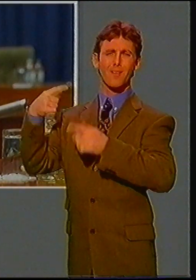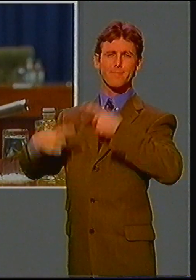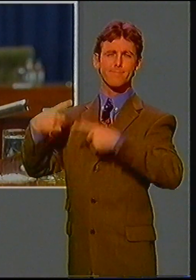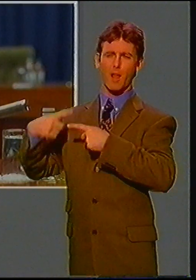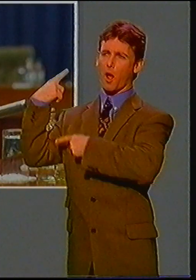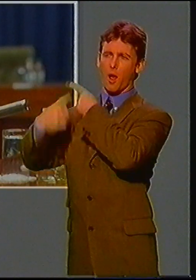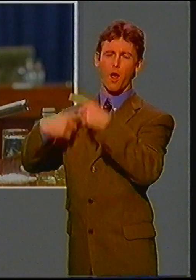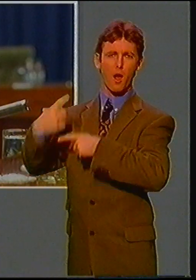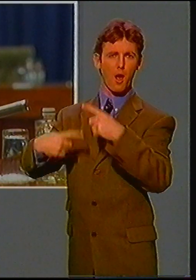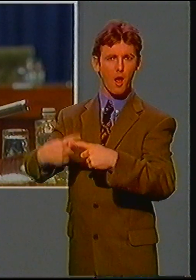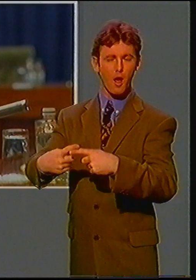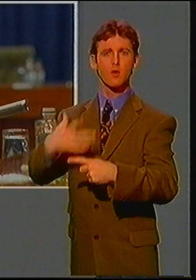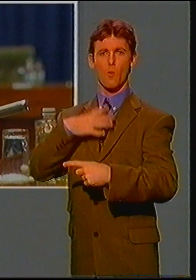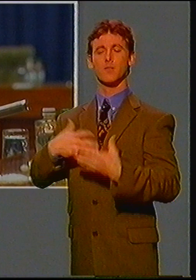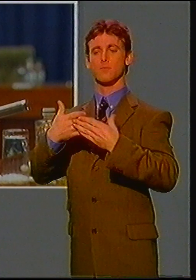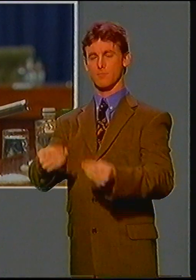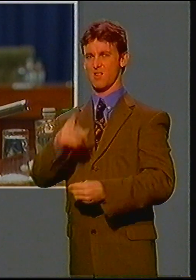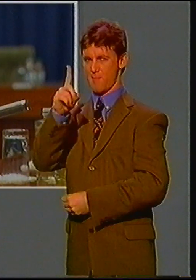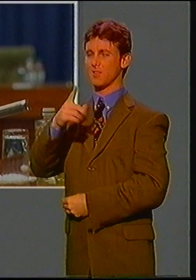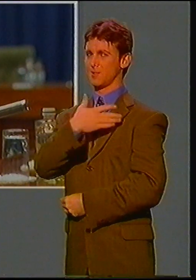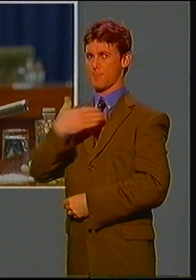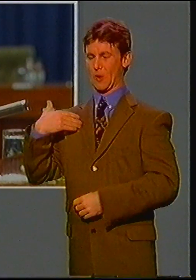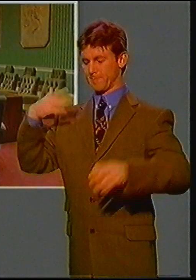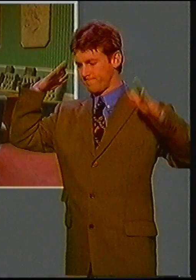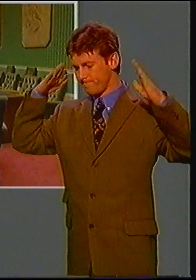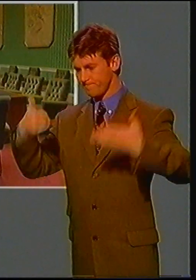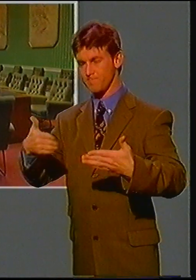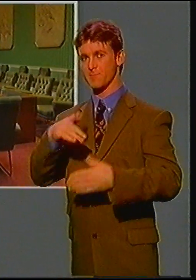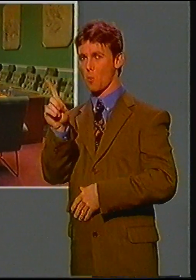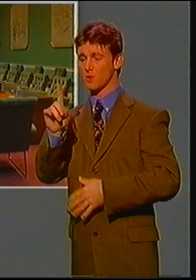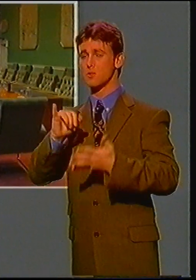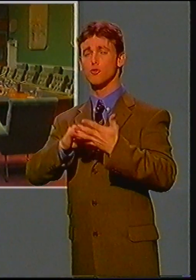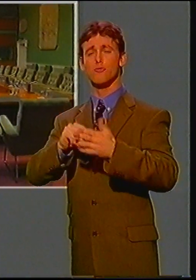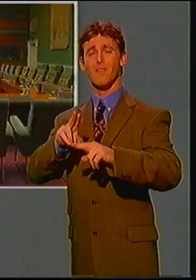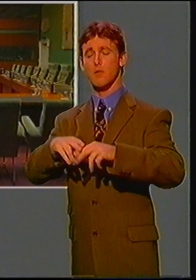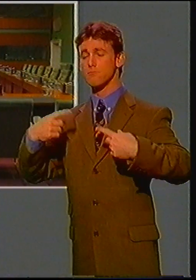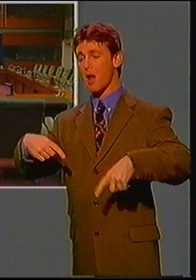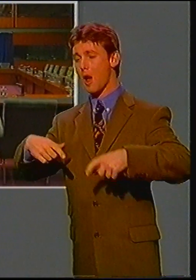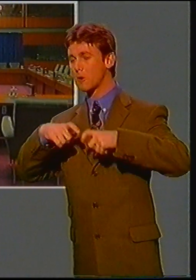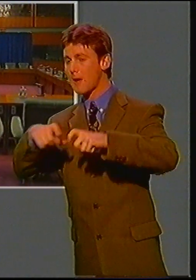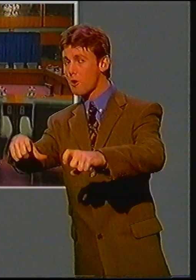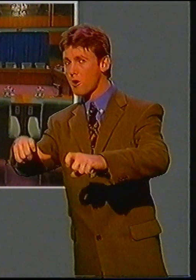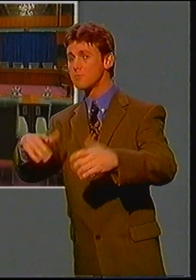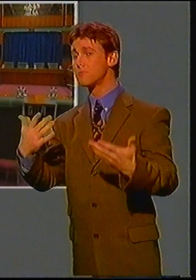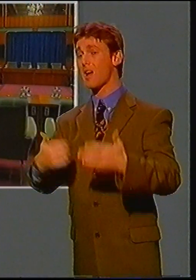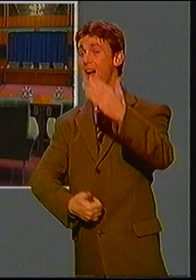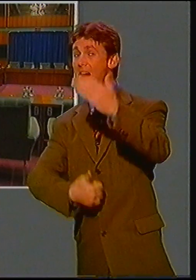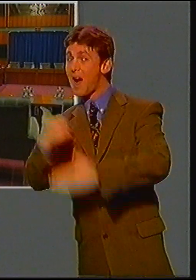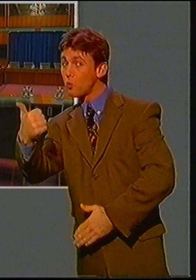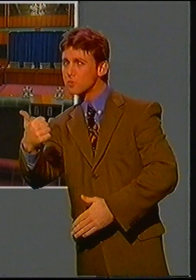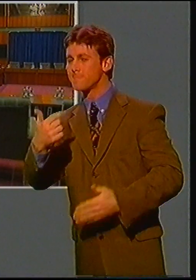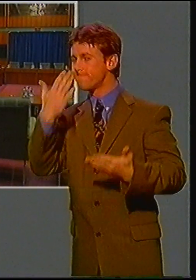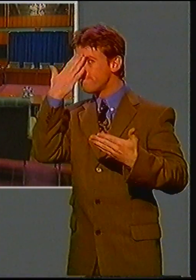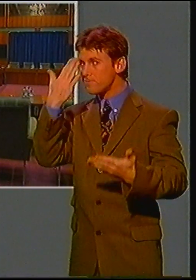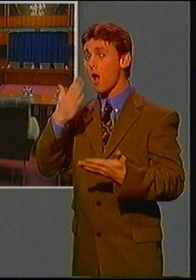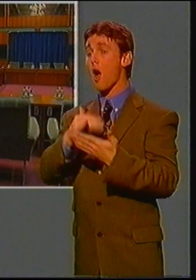the issue of Sinn Féin's continued involvement in these talks. Will they be expelled from the conference hall? And if they are, what